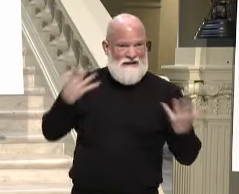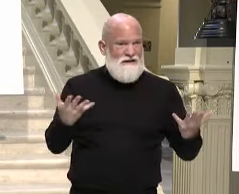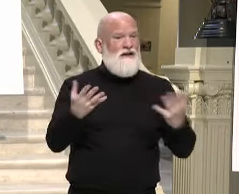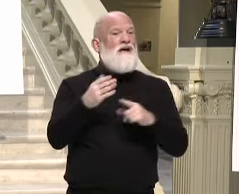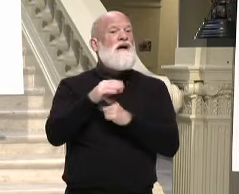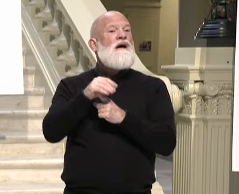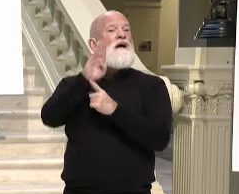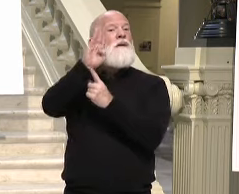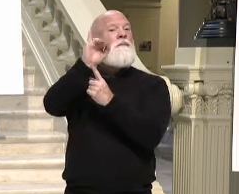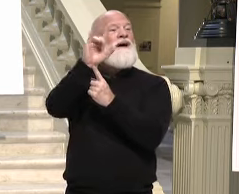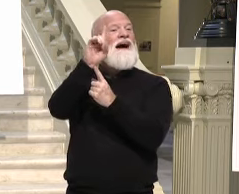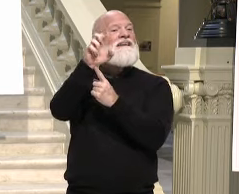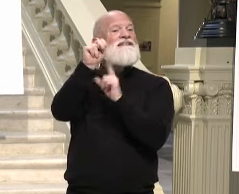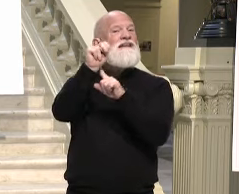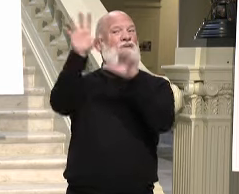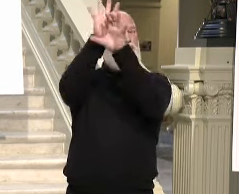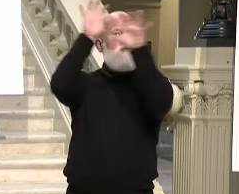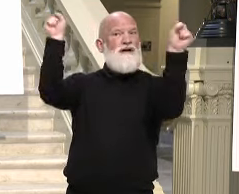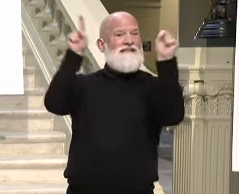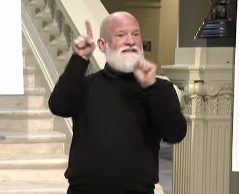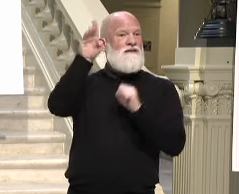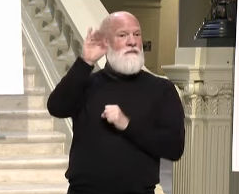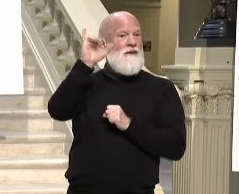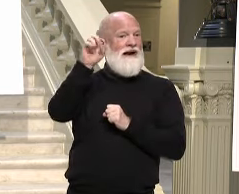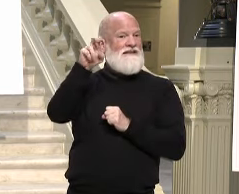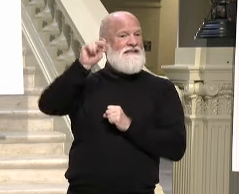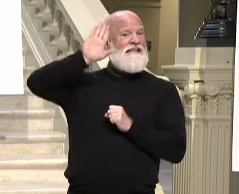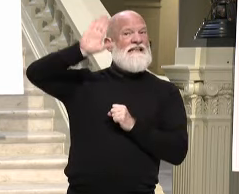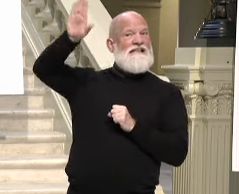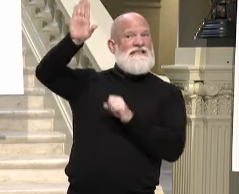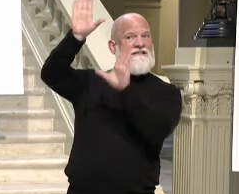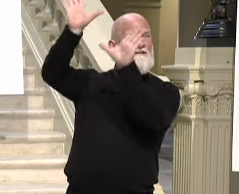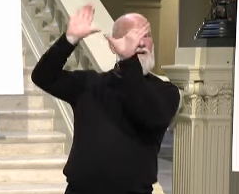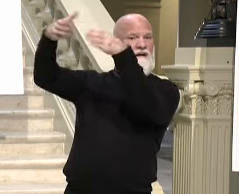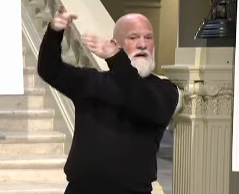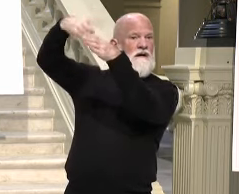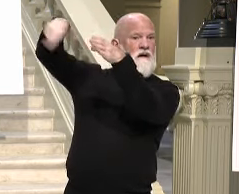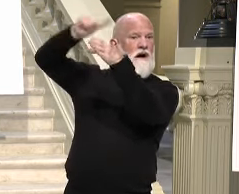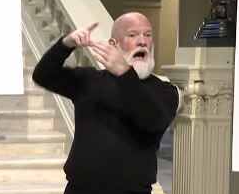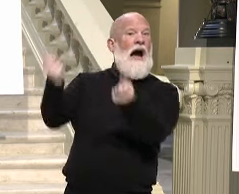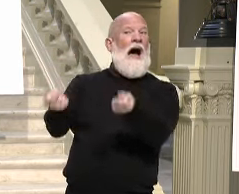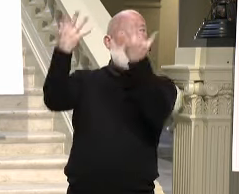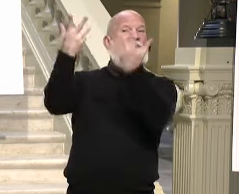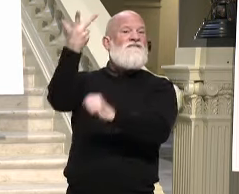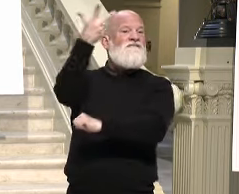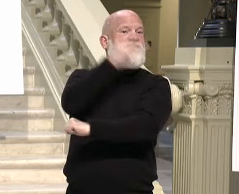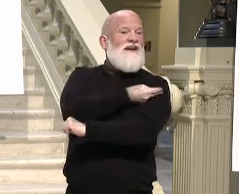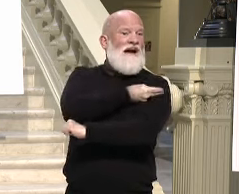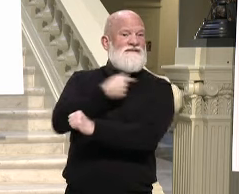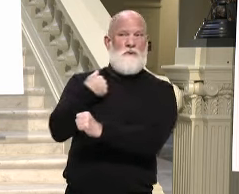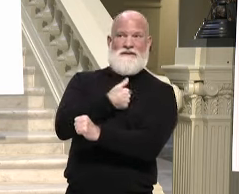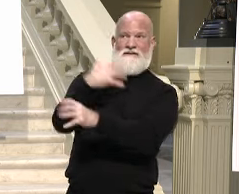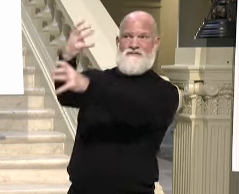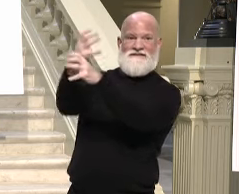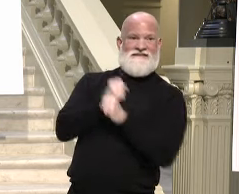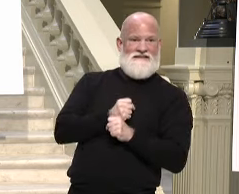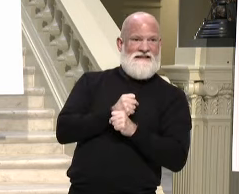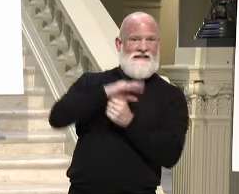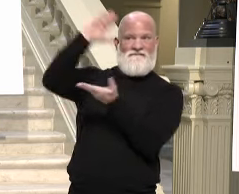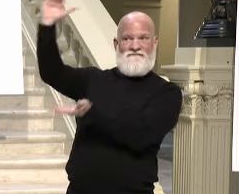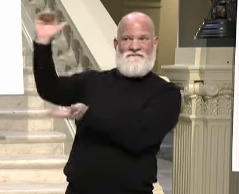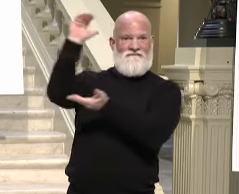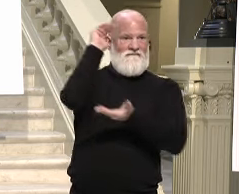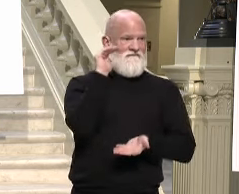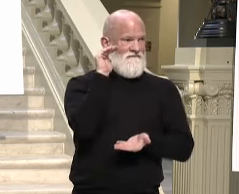the suppliers of the vaccine. I mean, that's been our issue the whole time, and it has been for every state just needing more